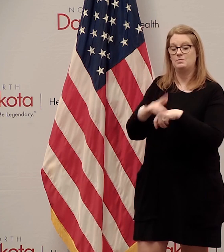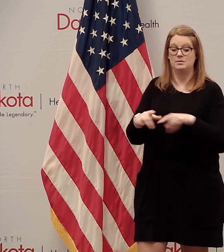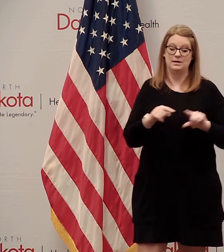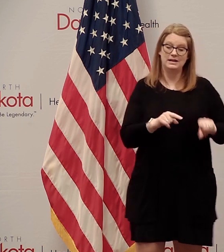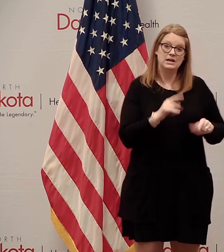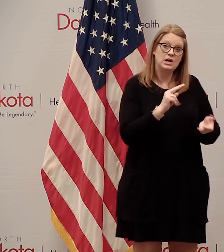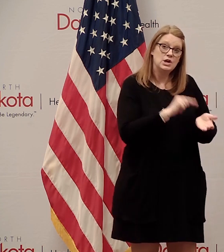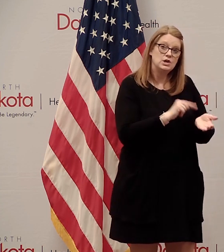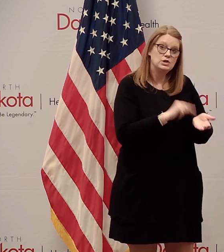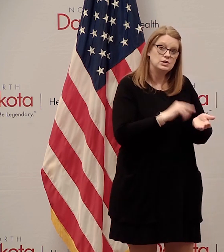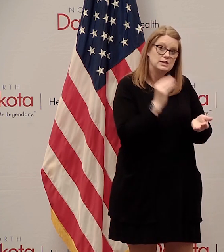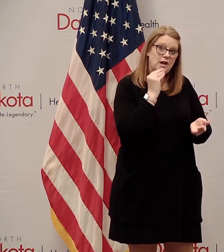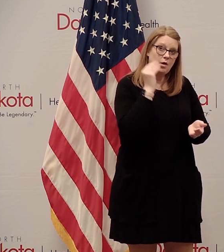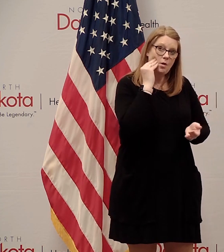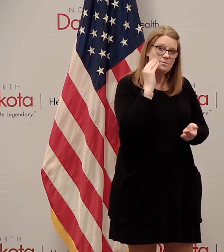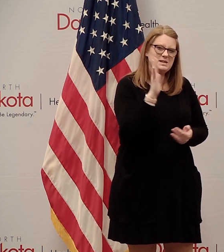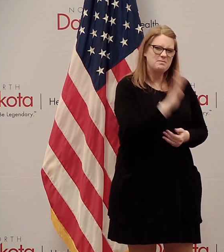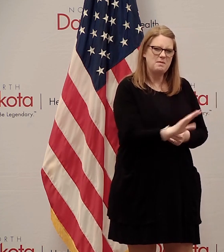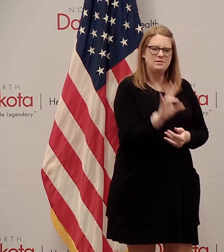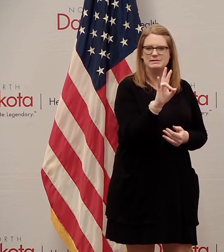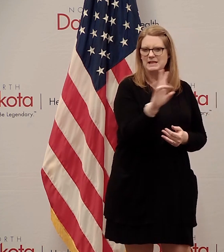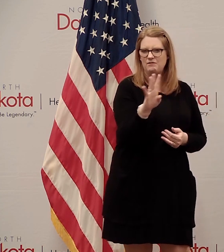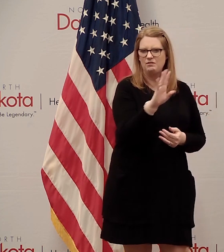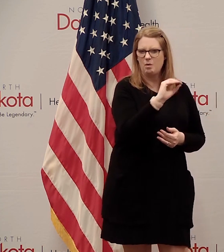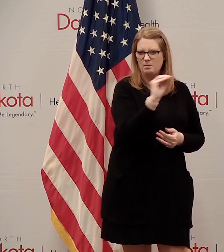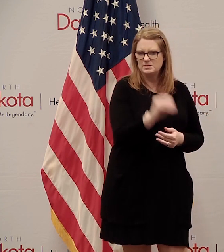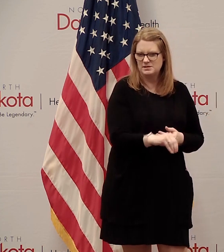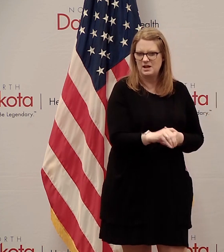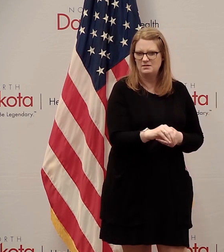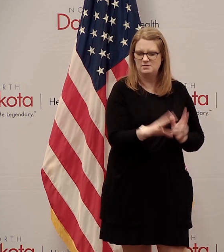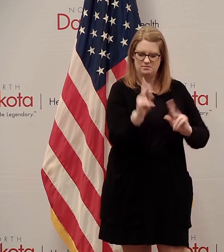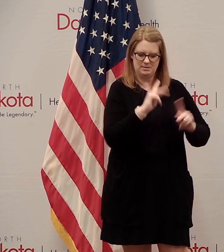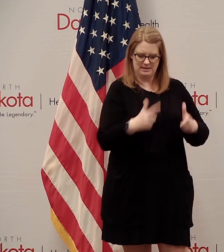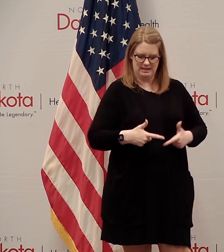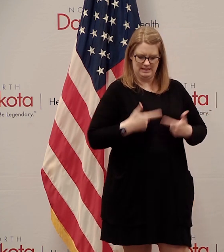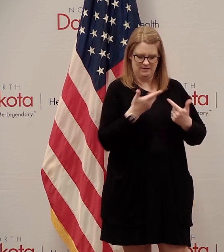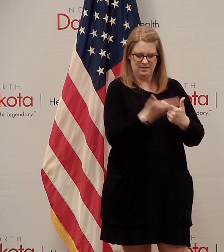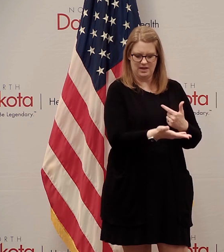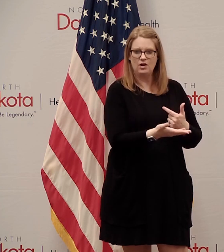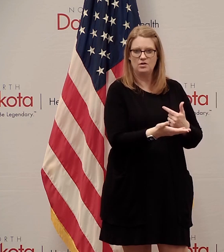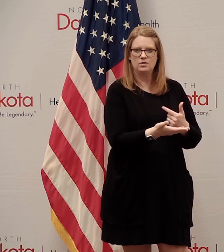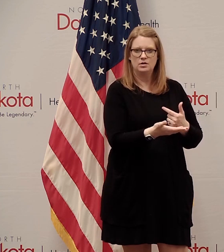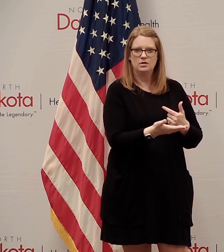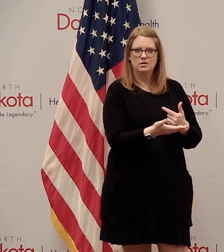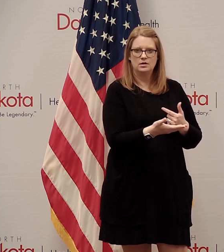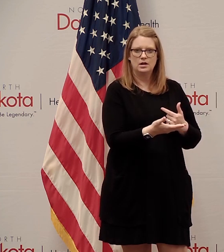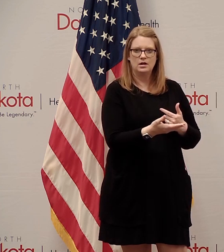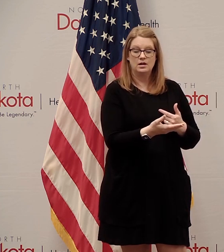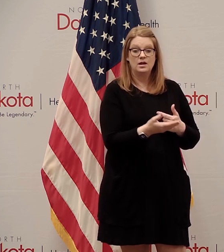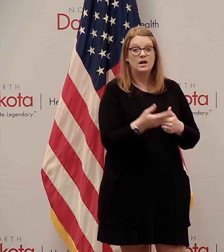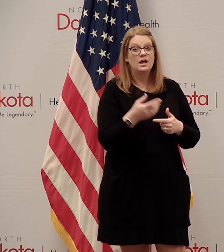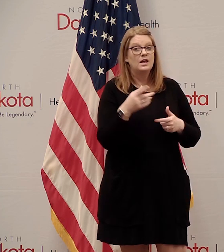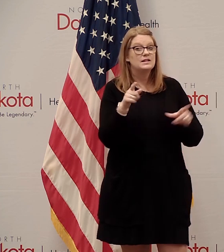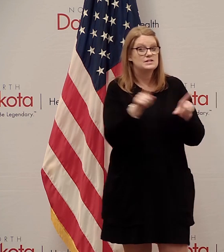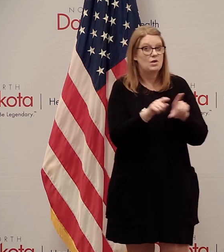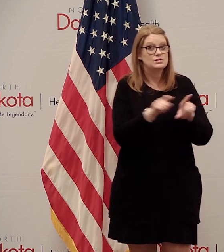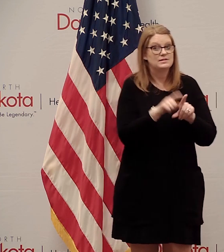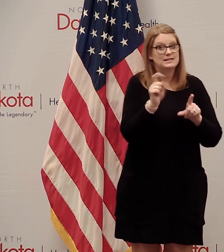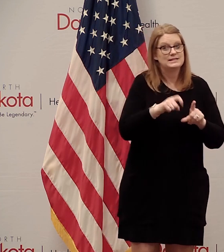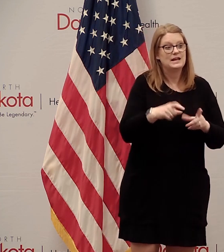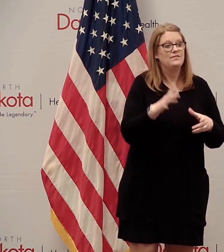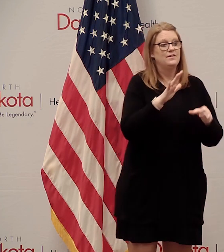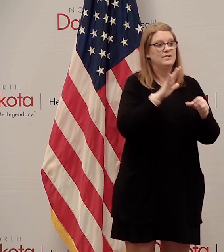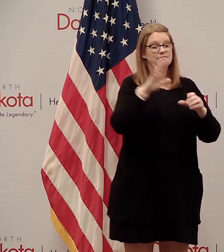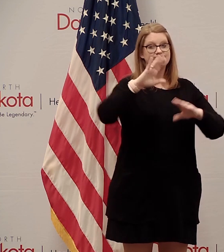homes are operating at 74 occupancy and a lot of that is also predicated on having adequate staff so what we spent